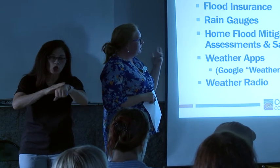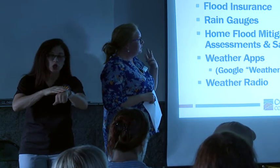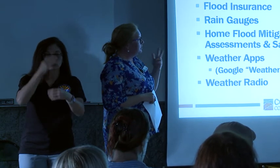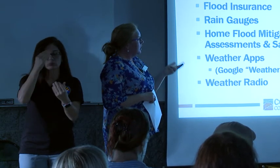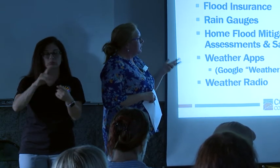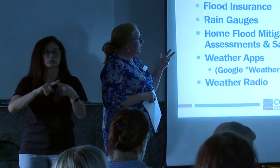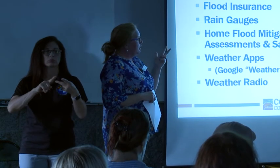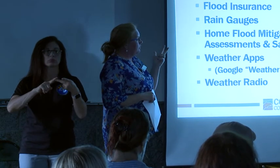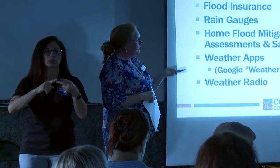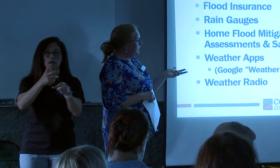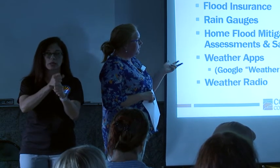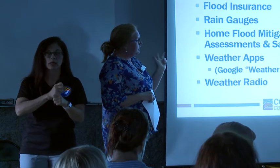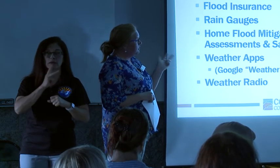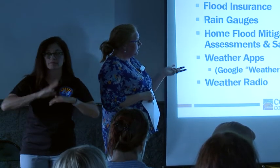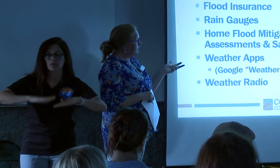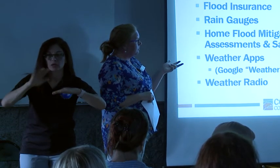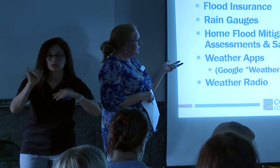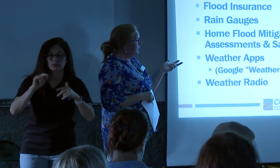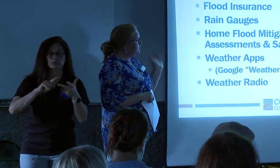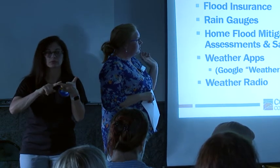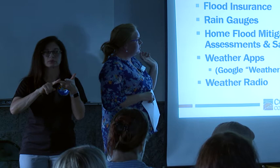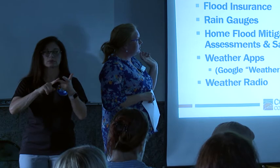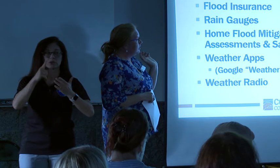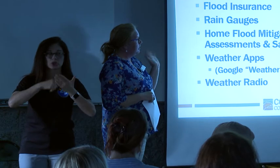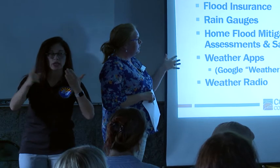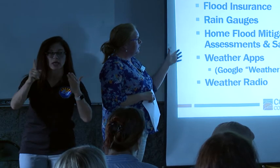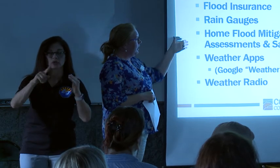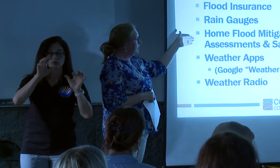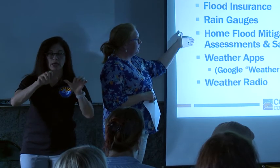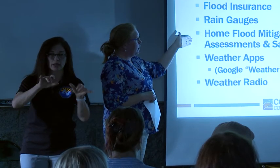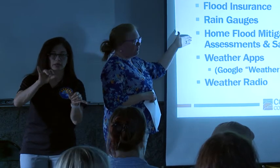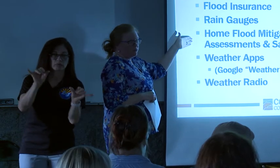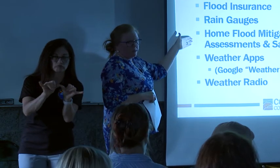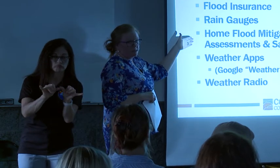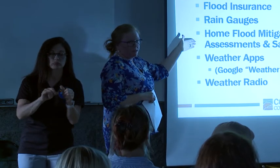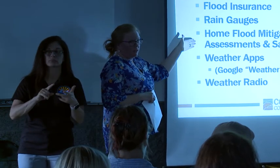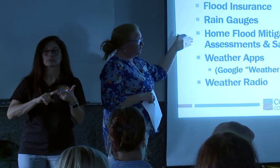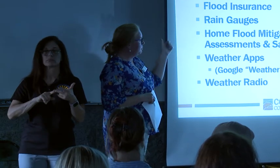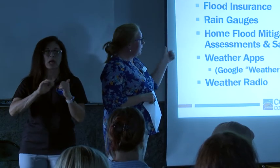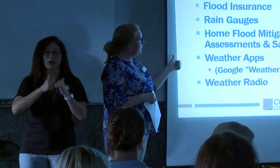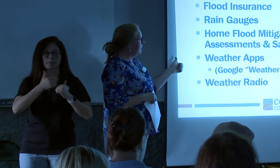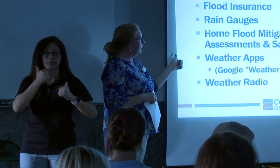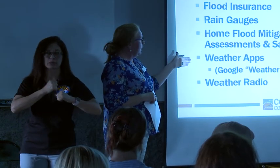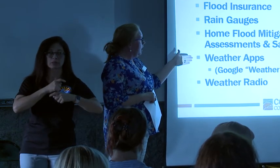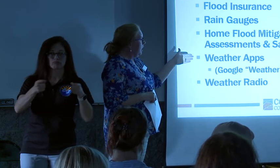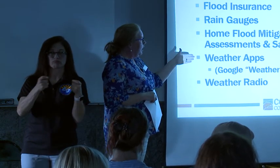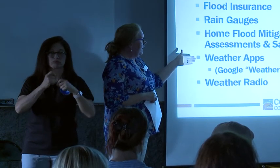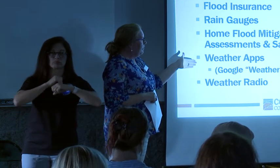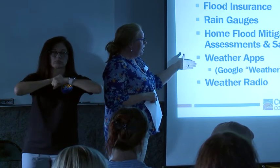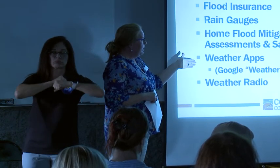insurance, following or checking the rain gauges, looking at, you know, how do you best mitigate on your property,